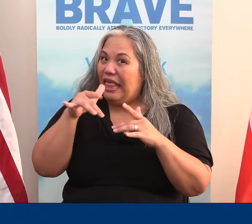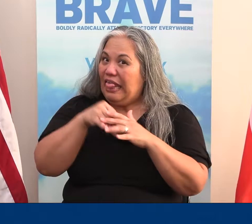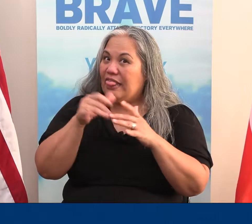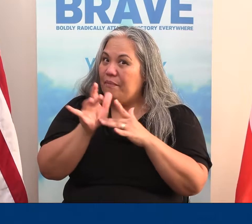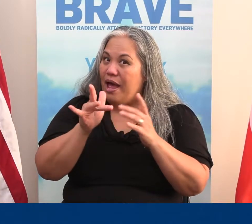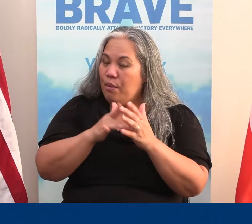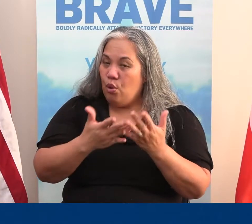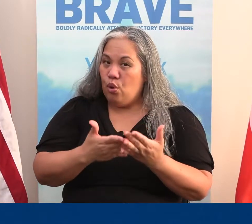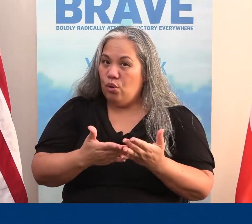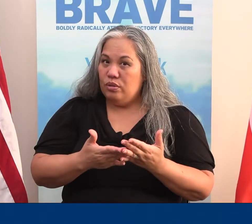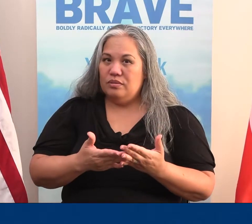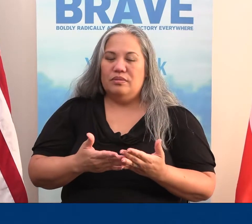But, it's not in the Bible.